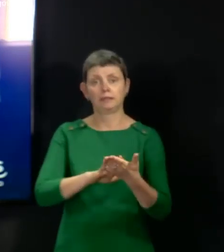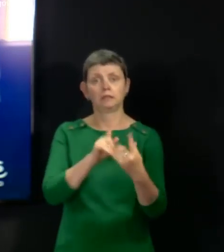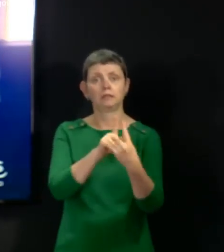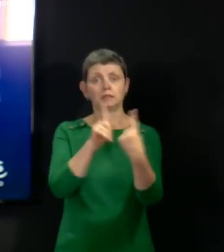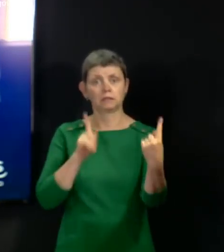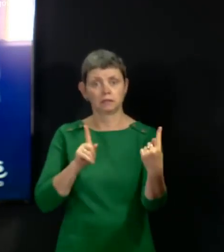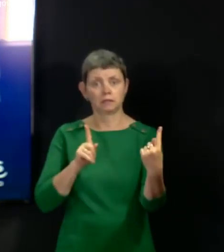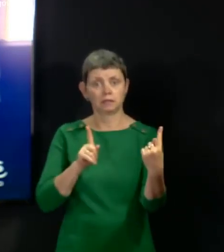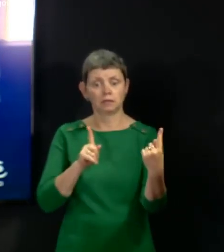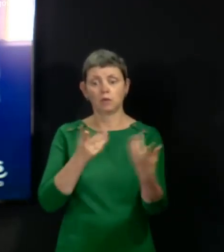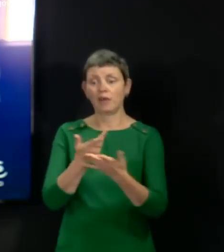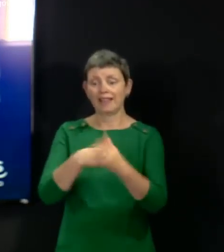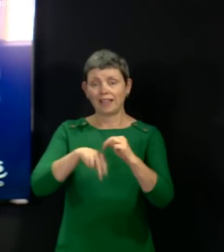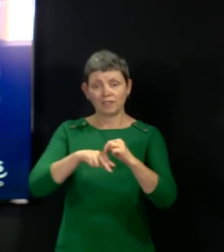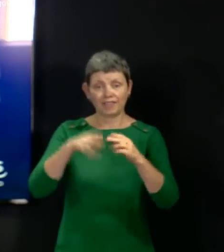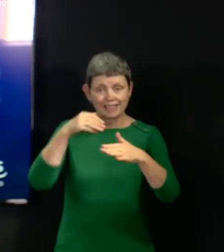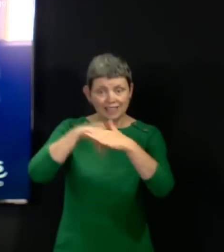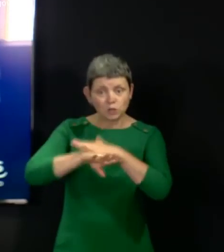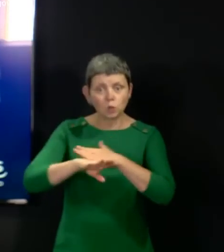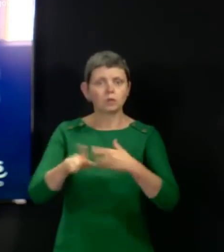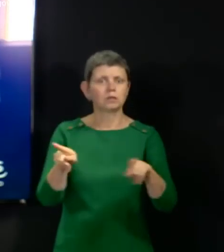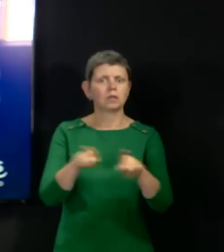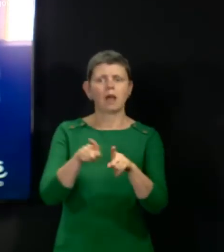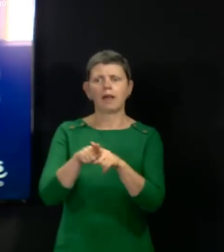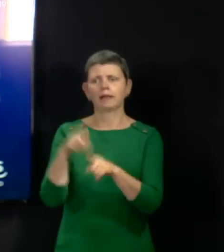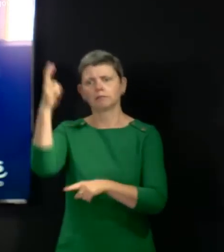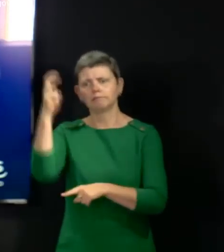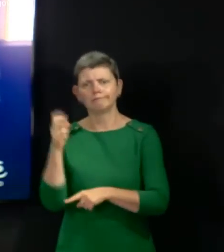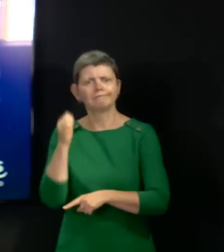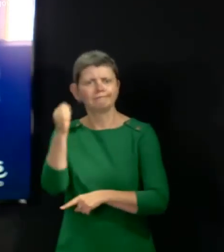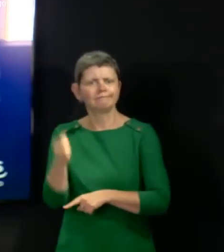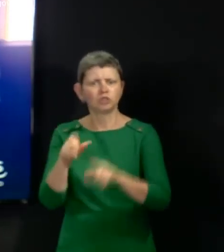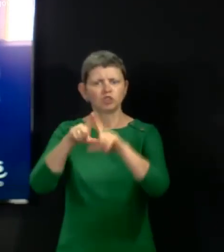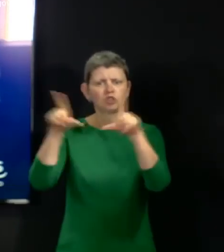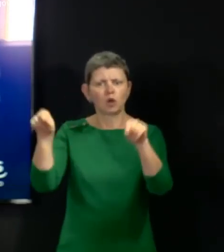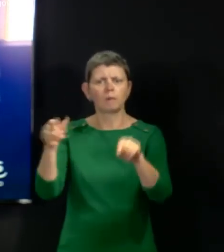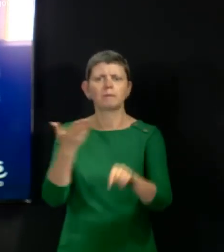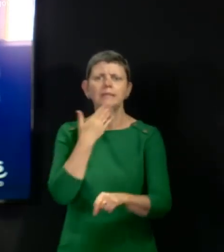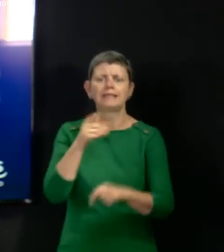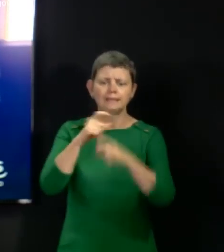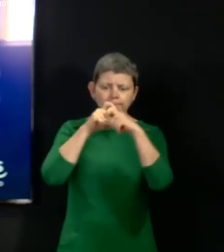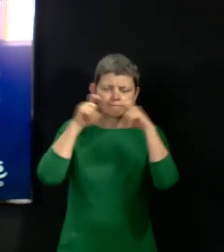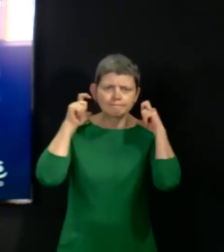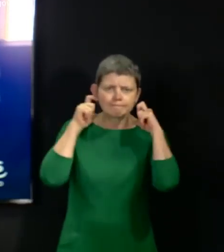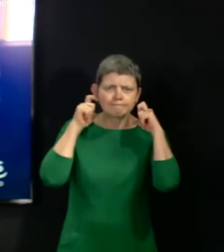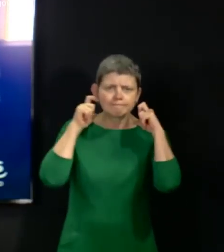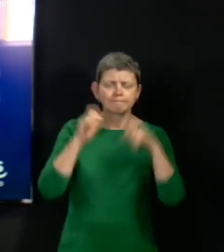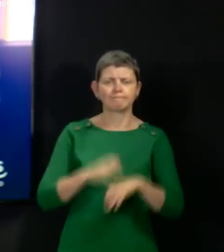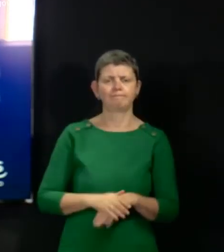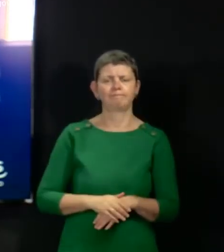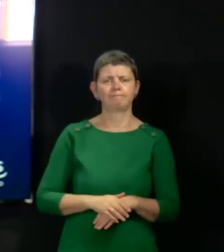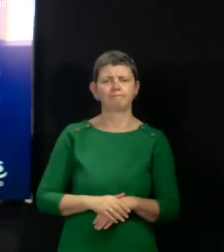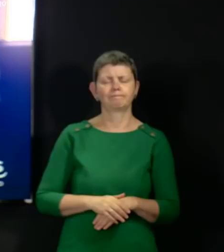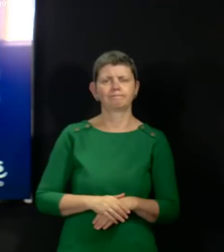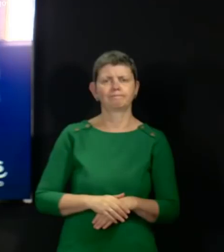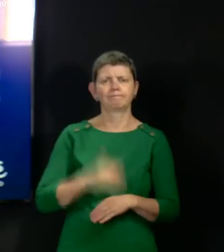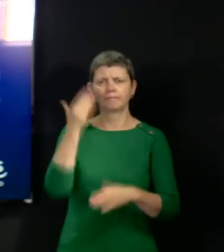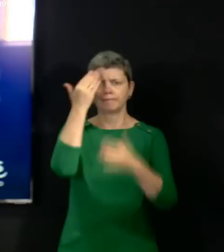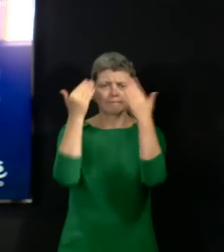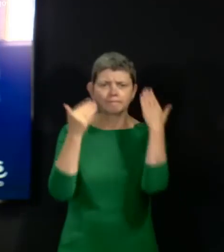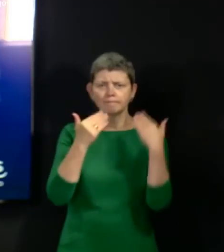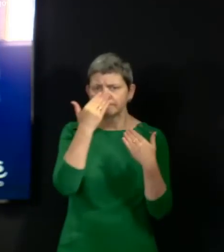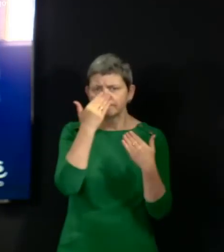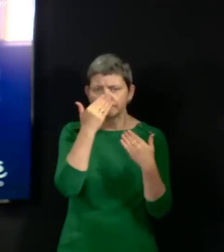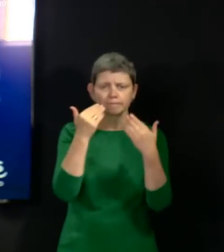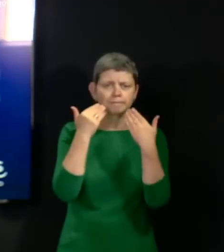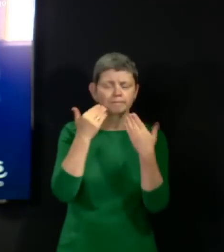covering if you're in a crowded place like public transport or a shop. Avoid touching your eyes, nose and mouth. Cover your mouth and